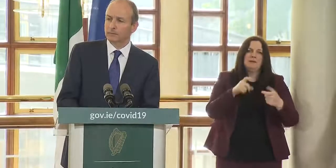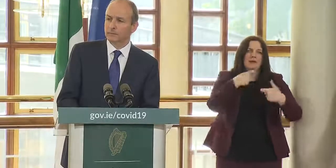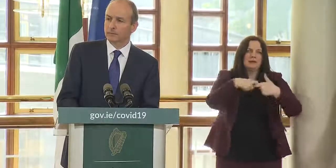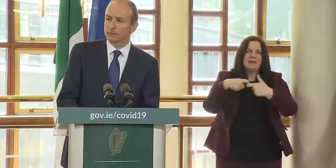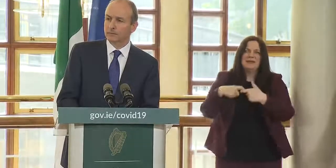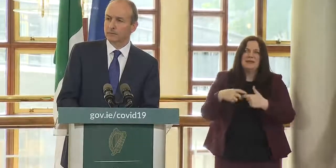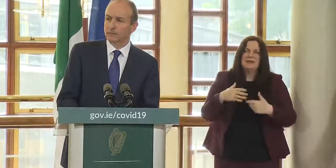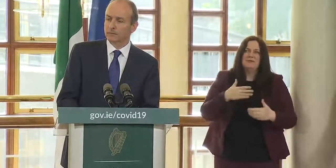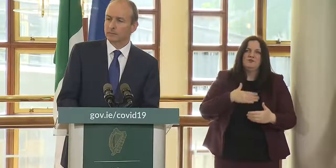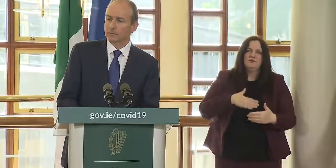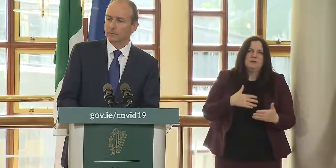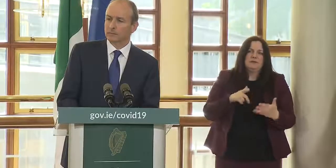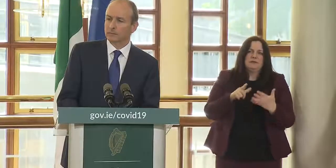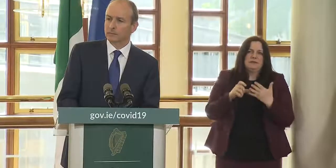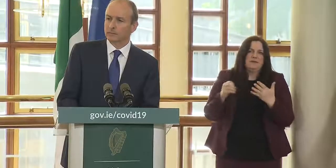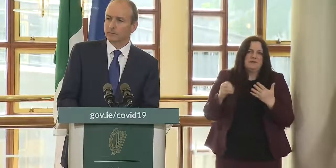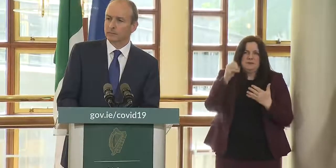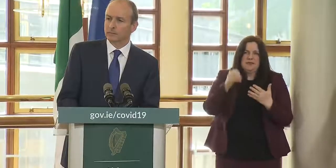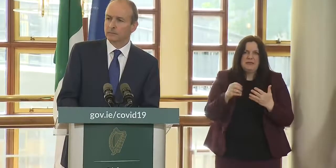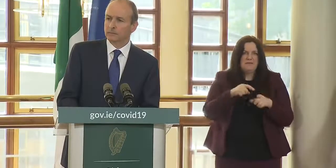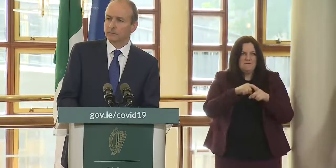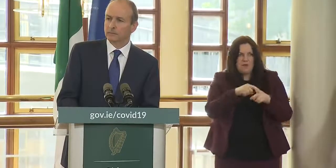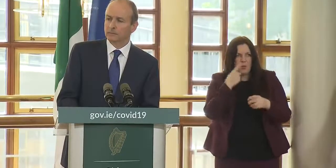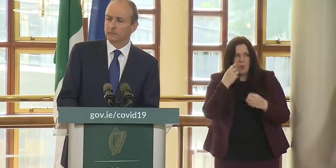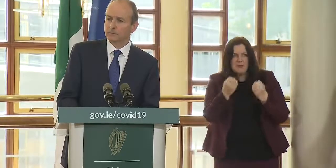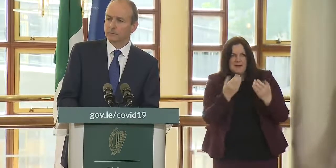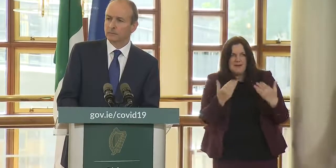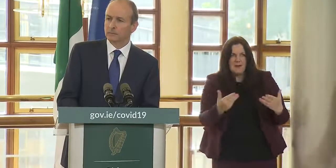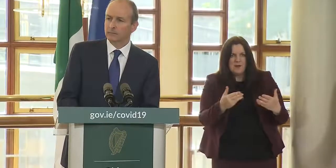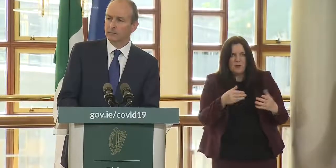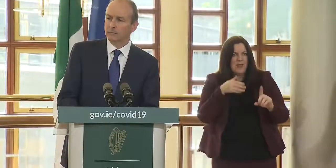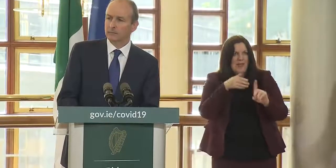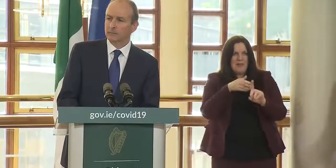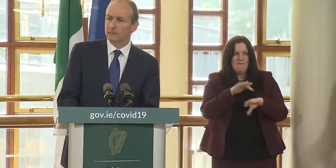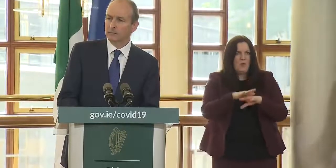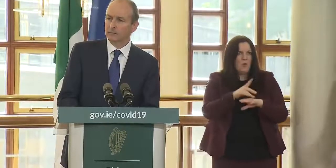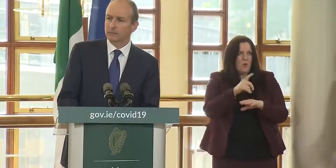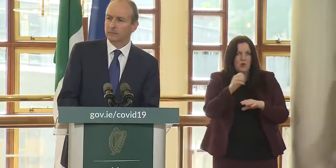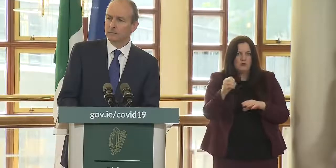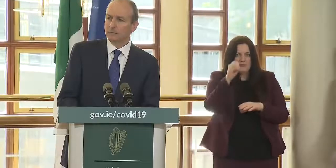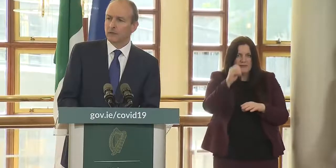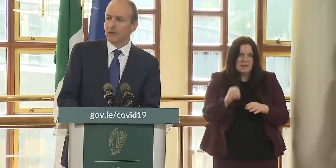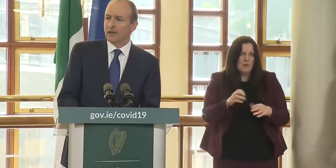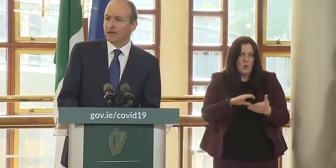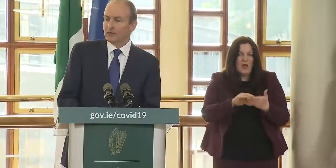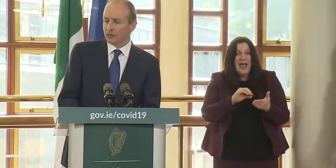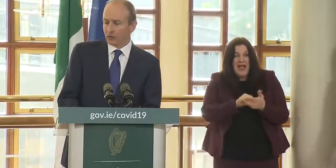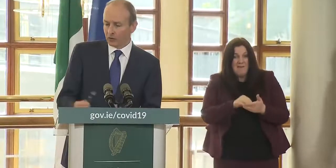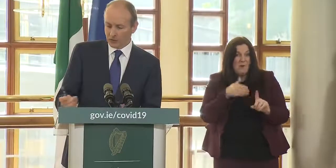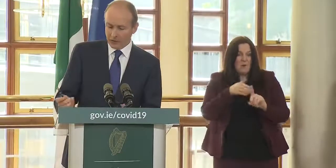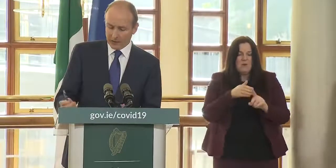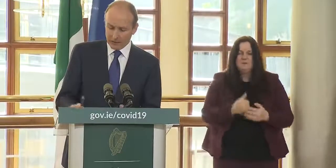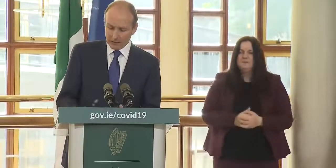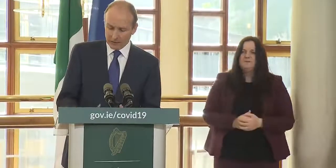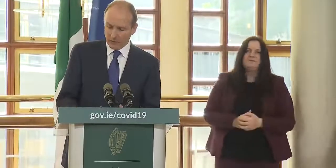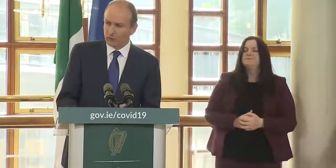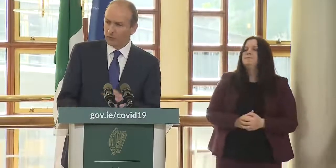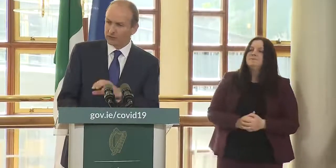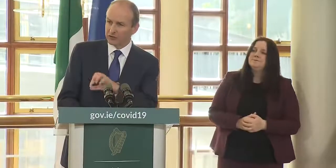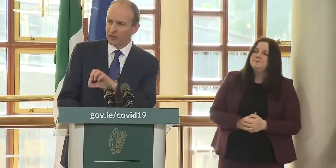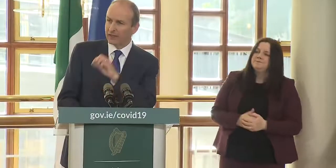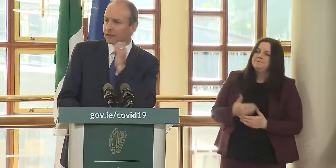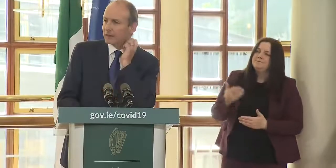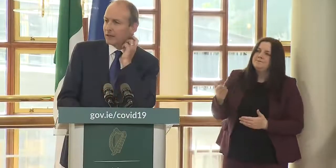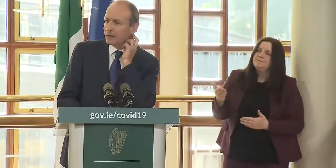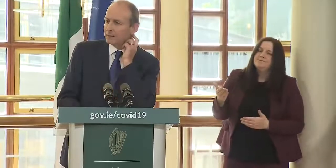percent sixty to seventy percent people being followed up with now are you aiming for a hundred percent or have you have you set a goal thanks just in first in in